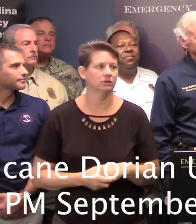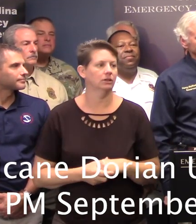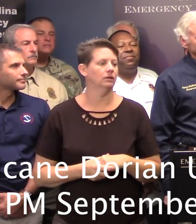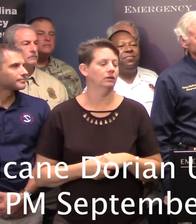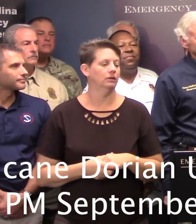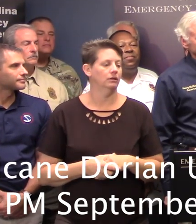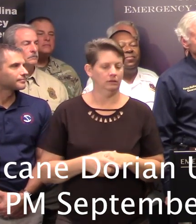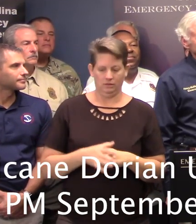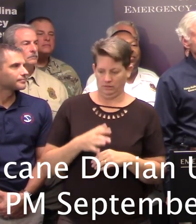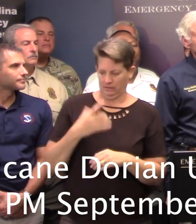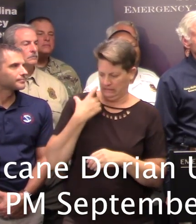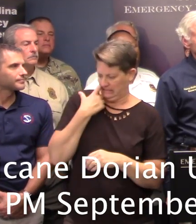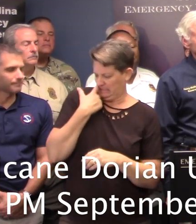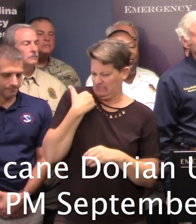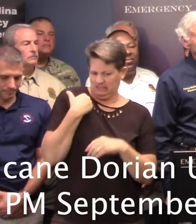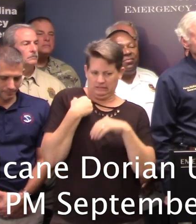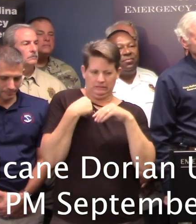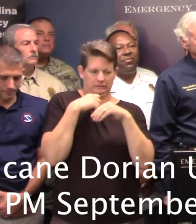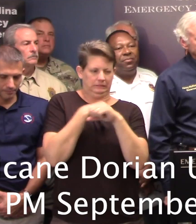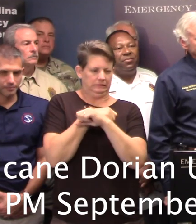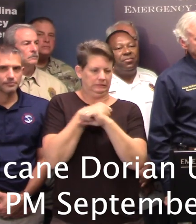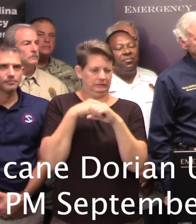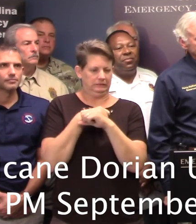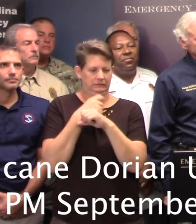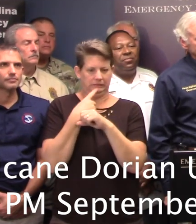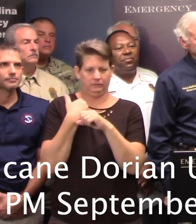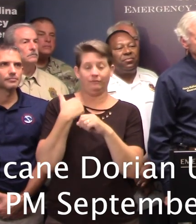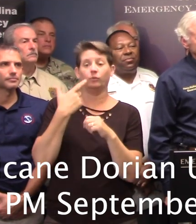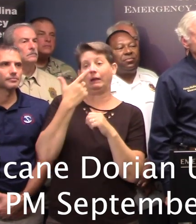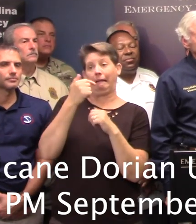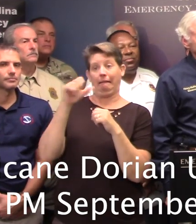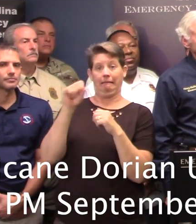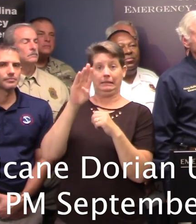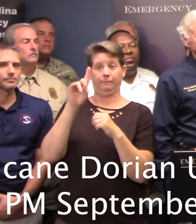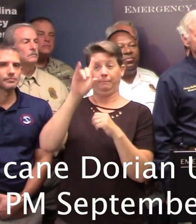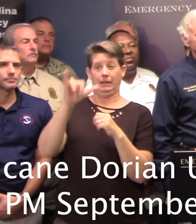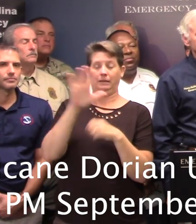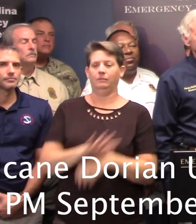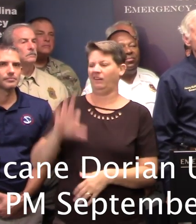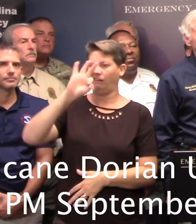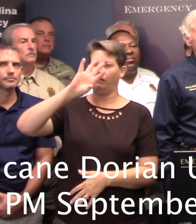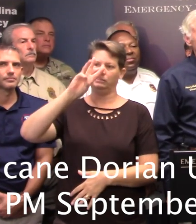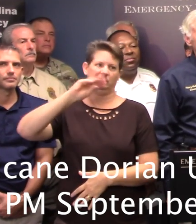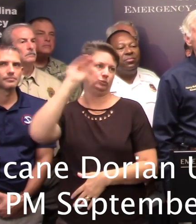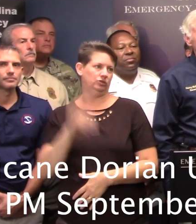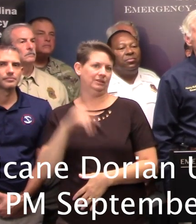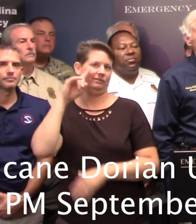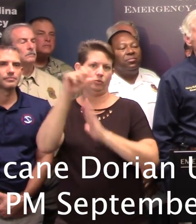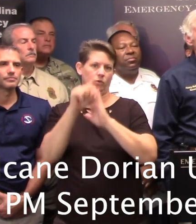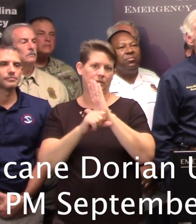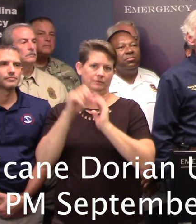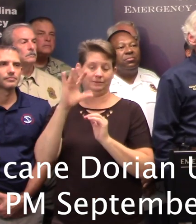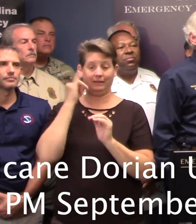The last stats that I have, we were showing through GasBuddy, roughly 96% for the state. If you